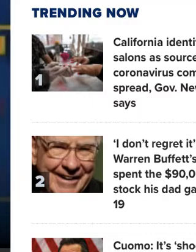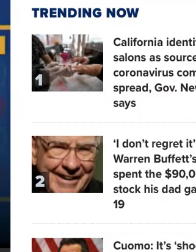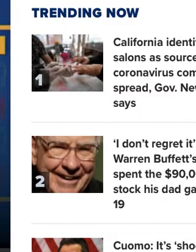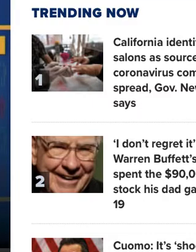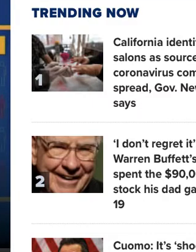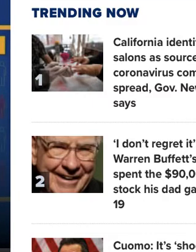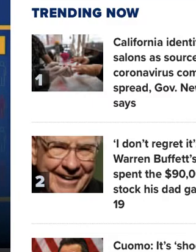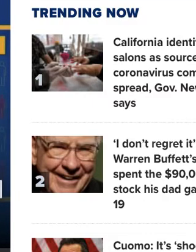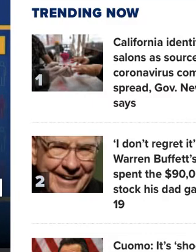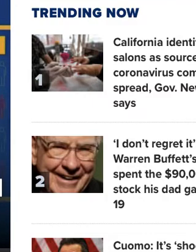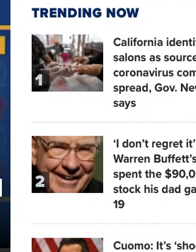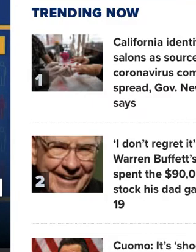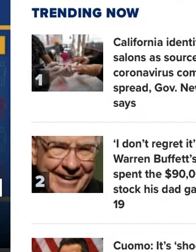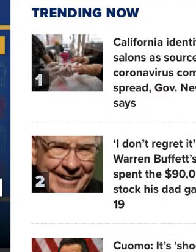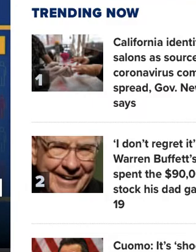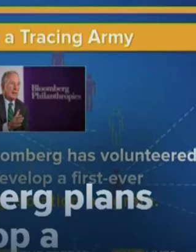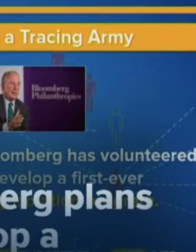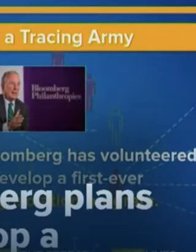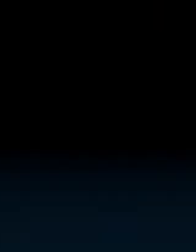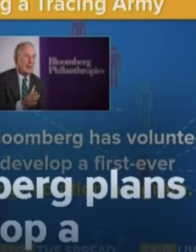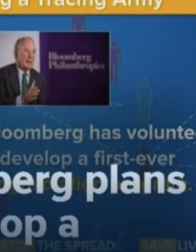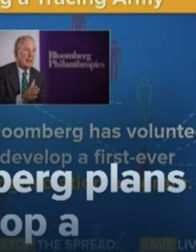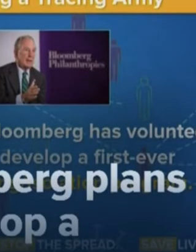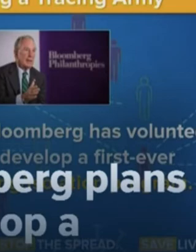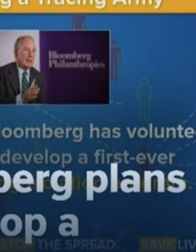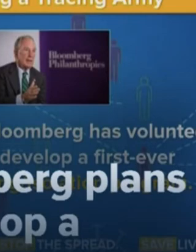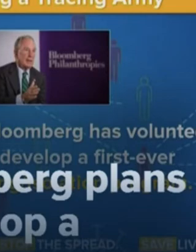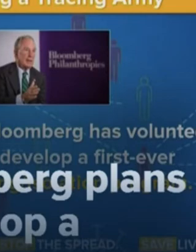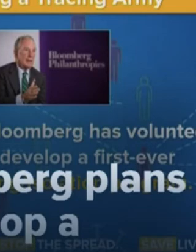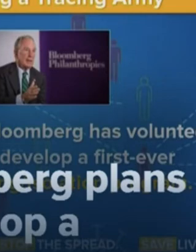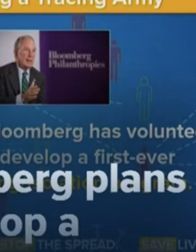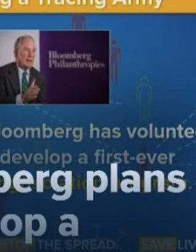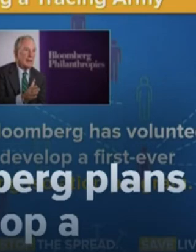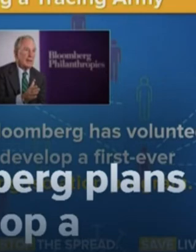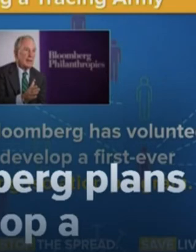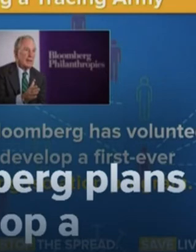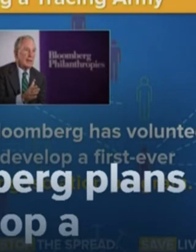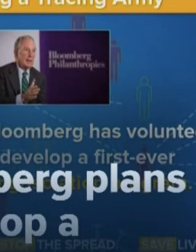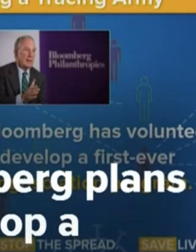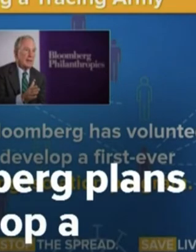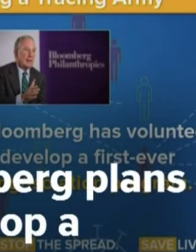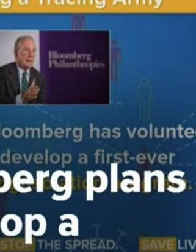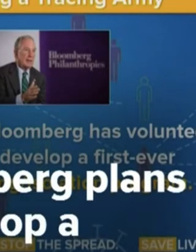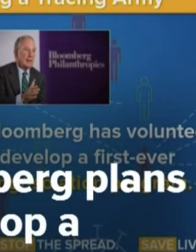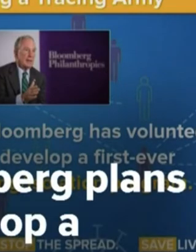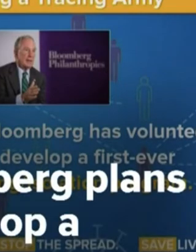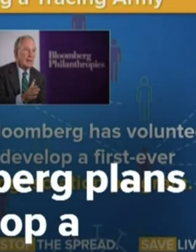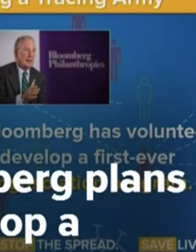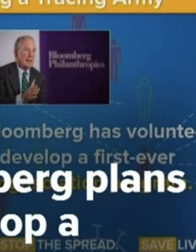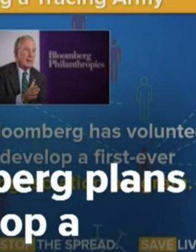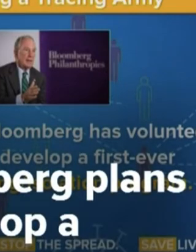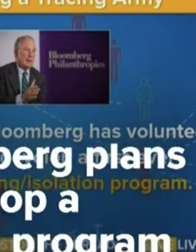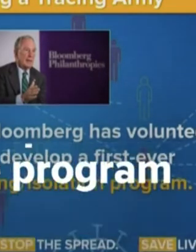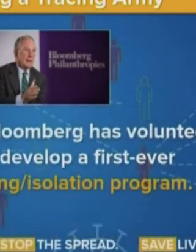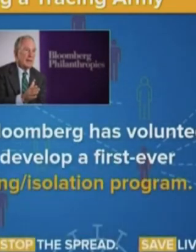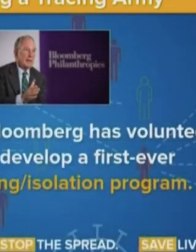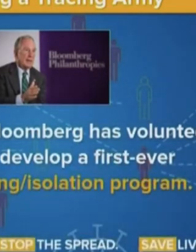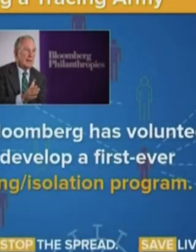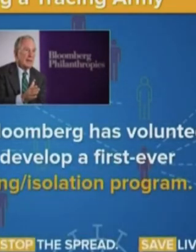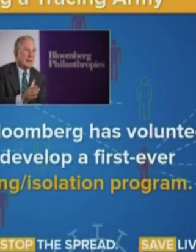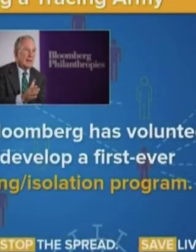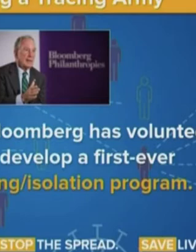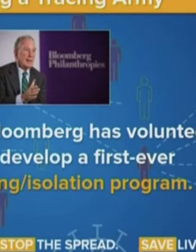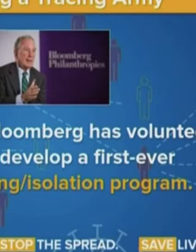Good news is Mayor Michael Bloomberg has volunteered to help us develop and